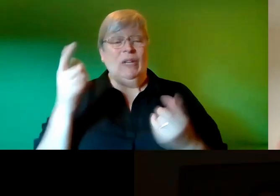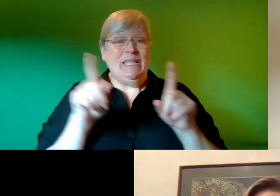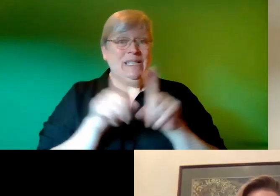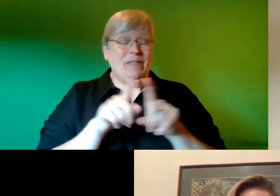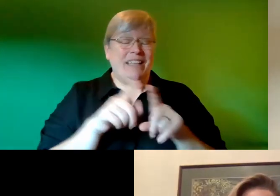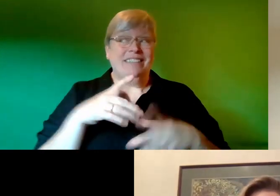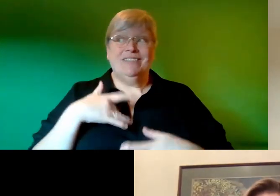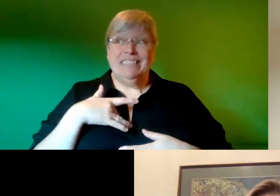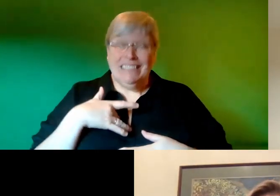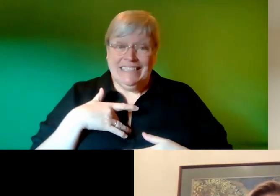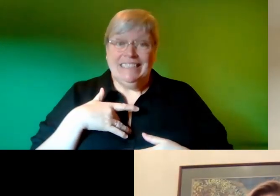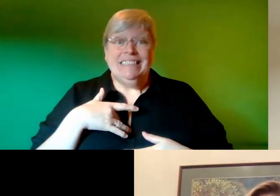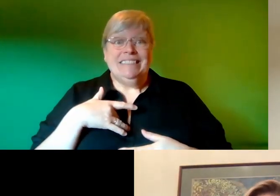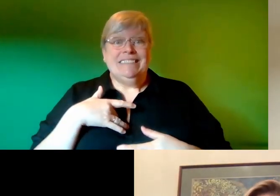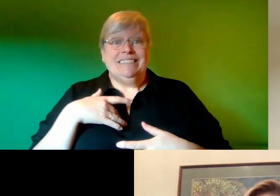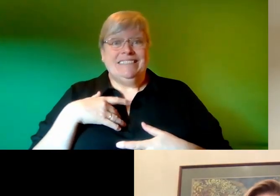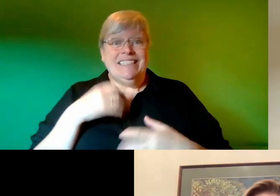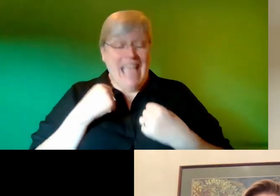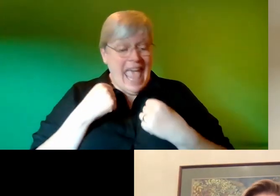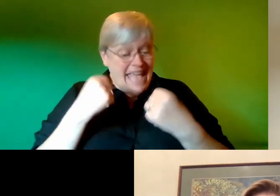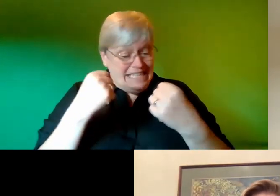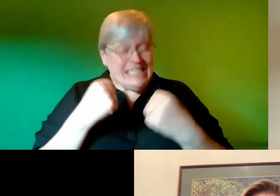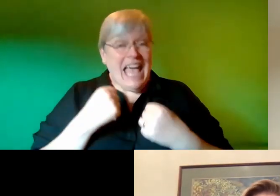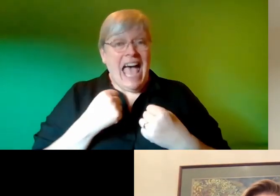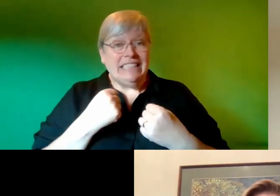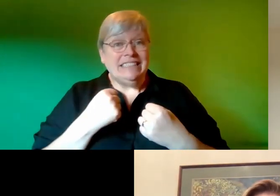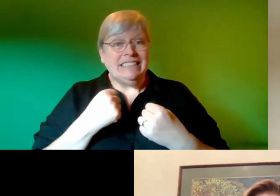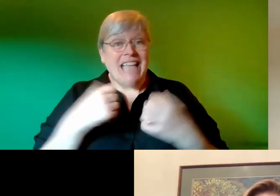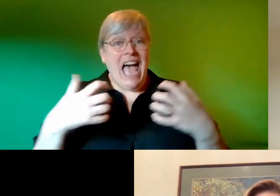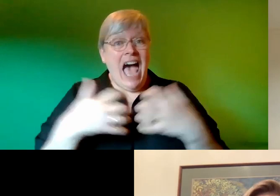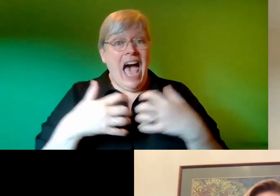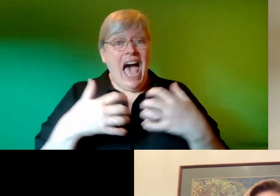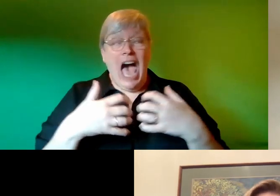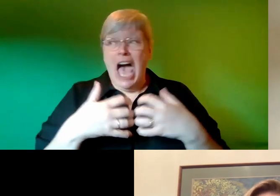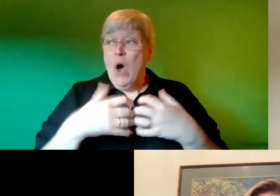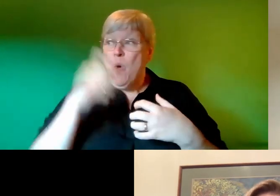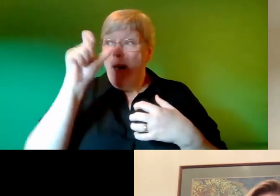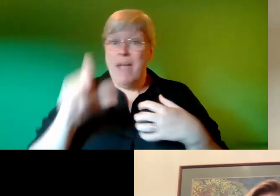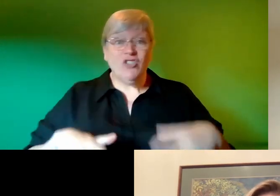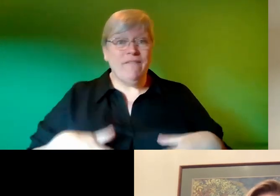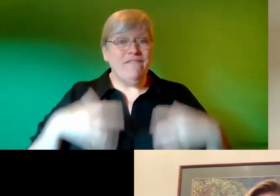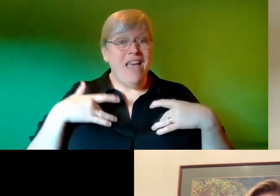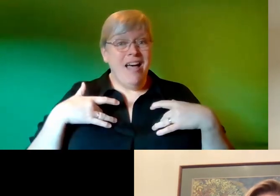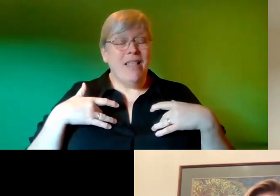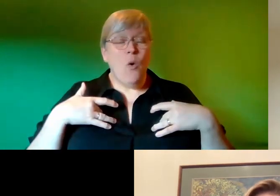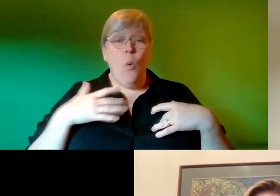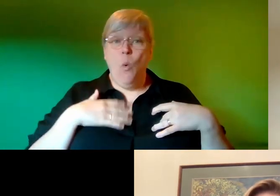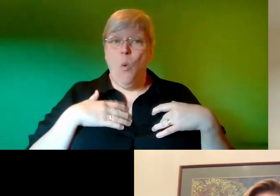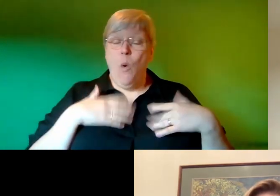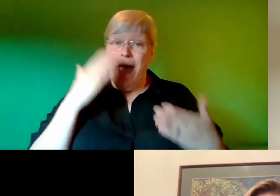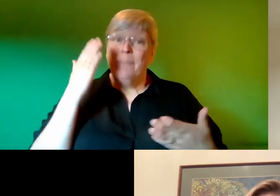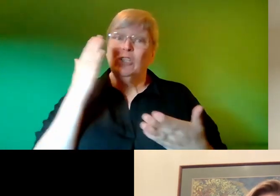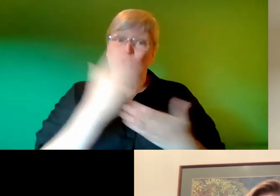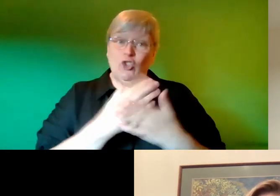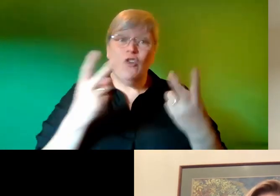get an insight into um the um consultation process essentially so i'm pretty sure all the other